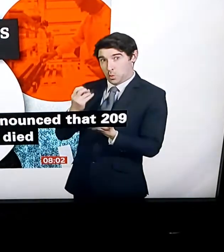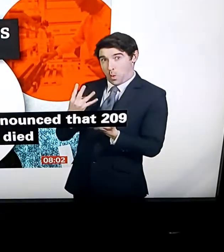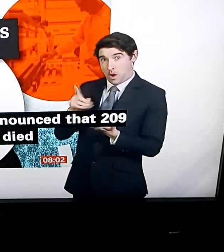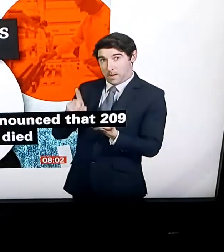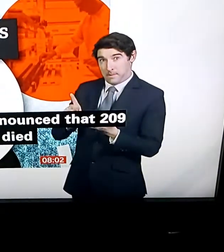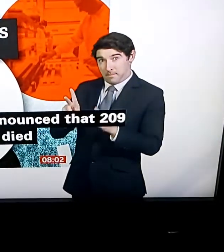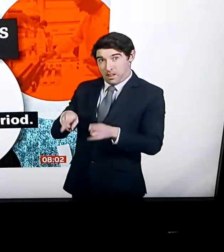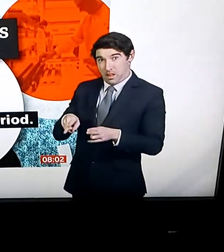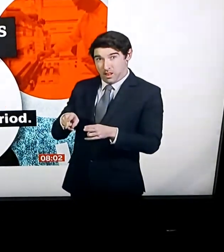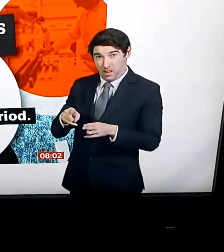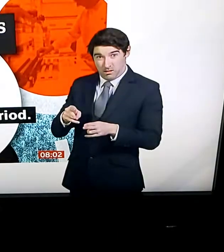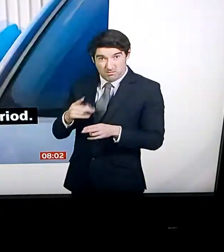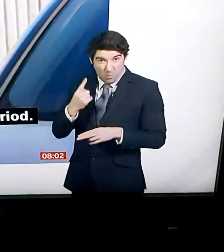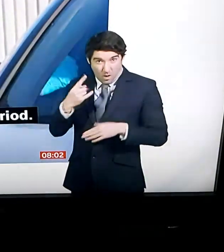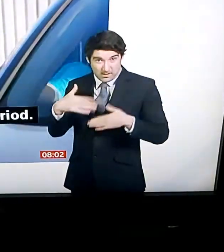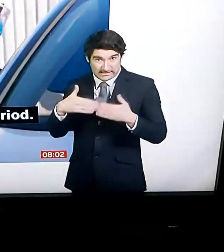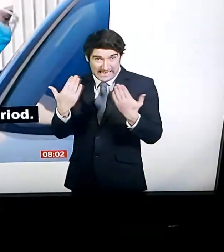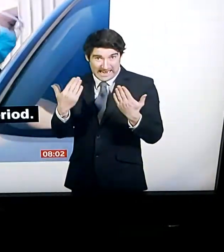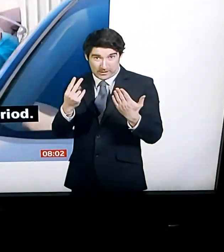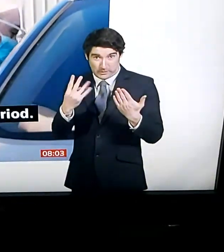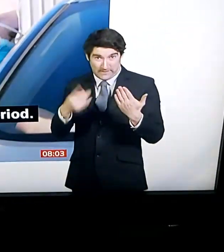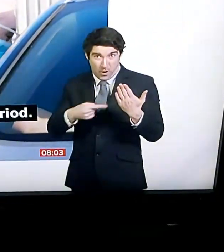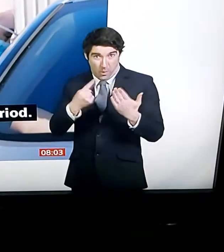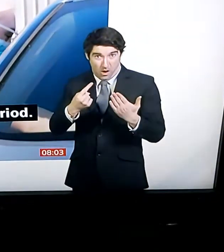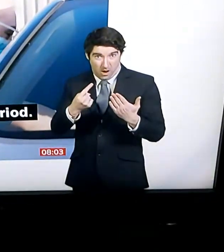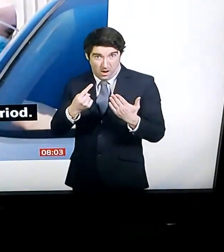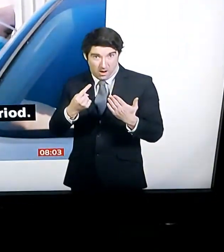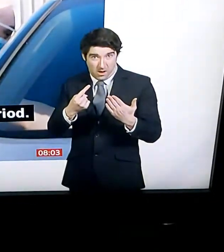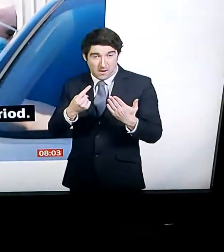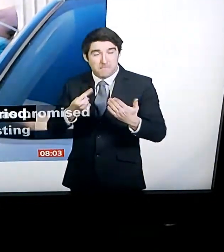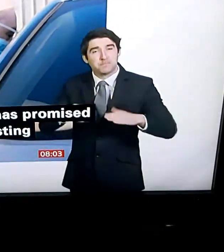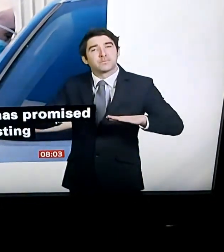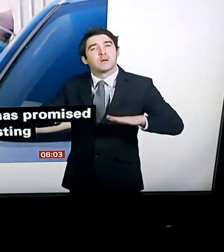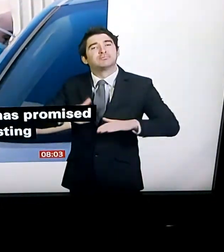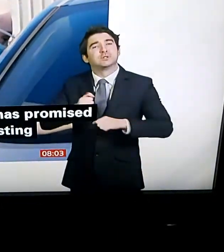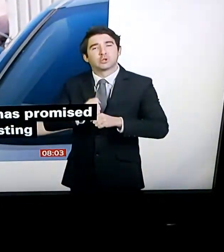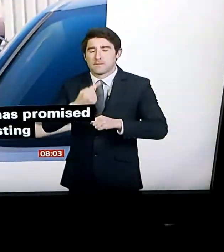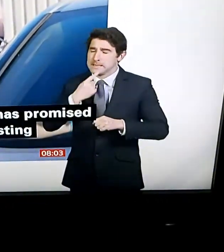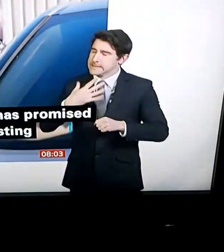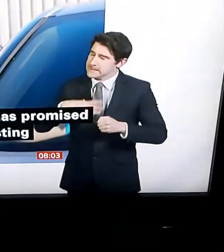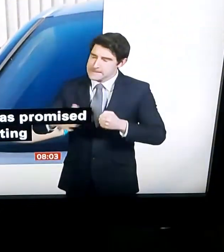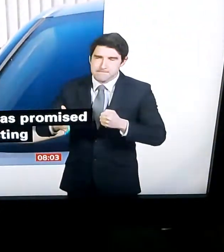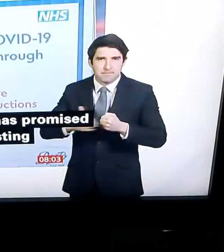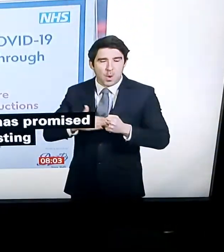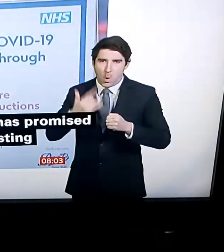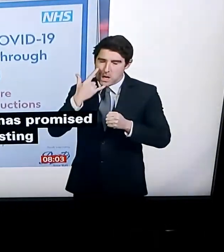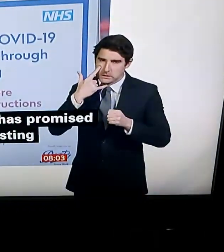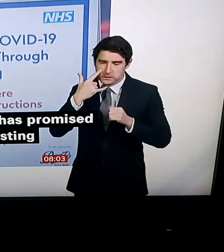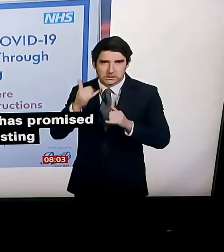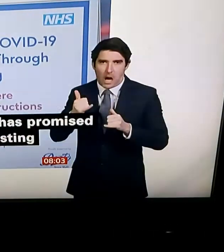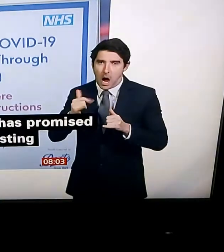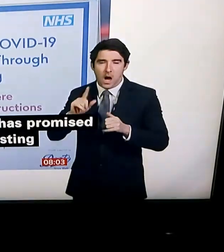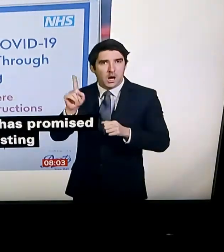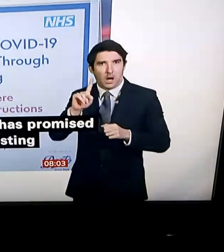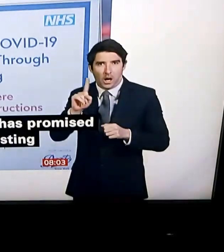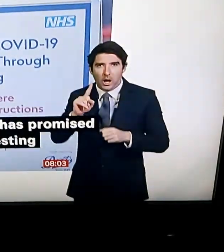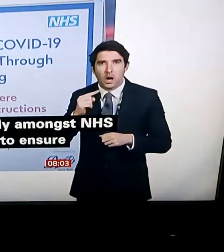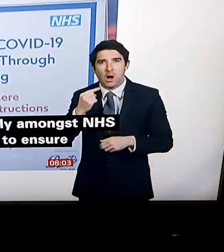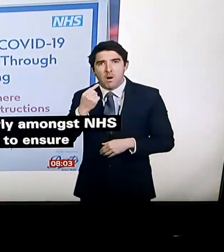period. The UK government has promised to ramp up the virus testing in the UK, particularly amongst NHS staff,